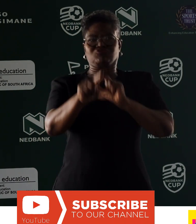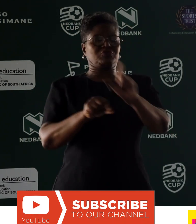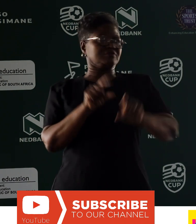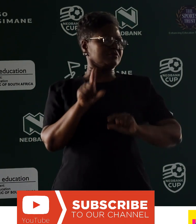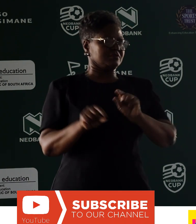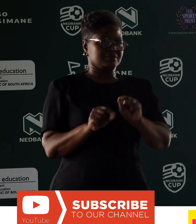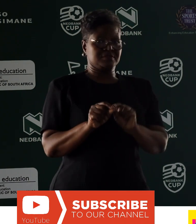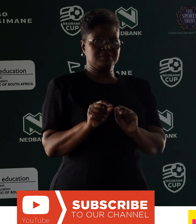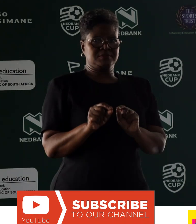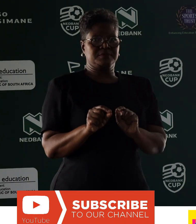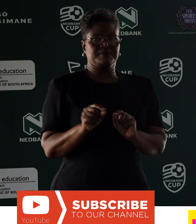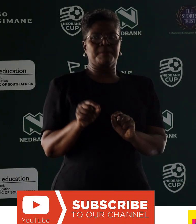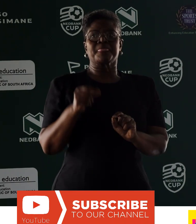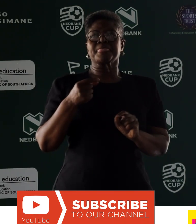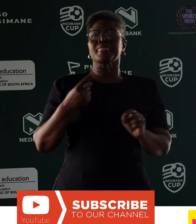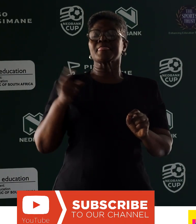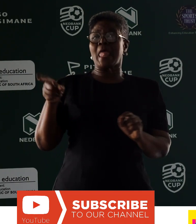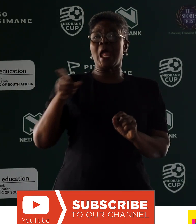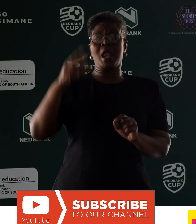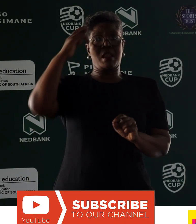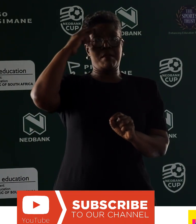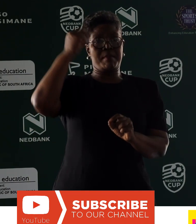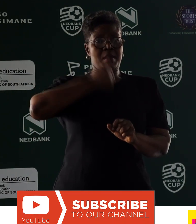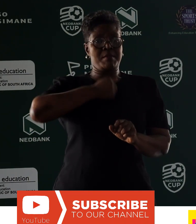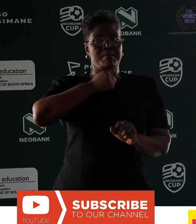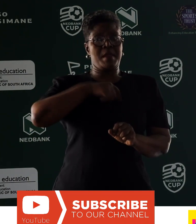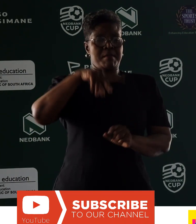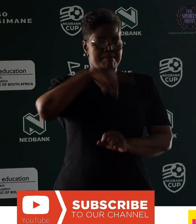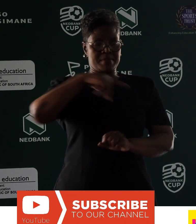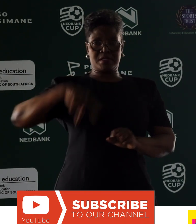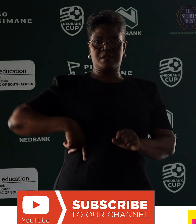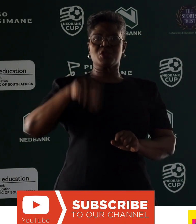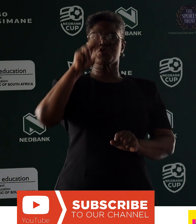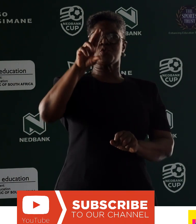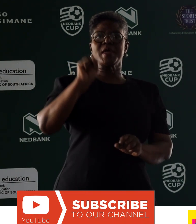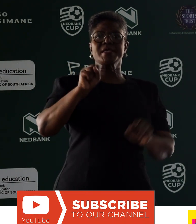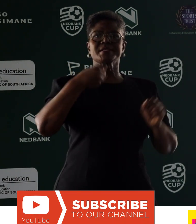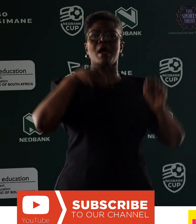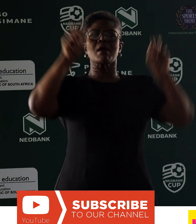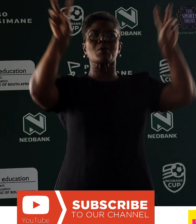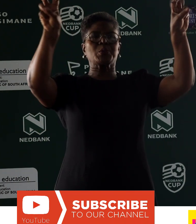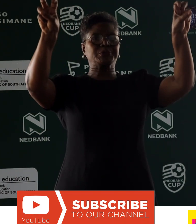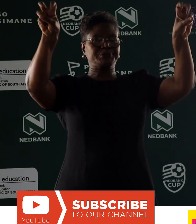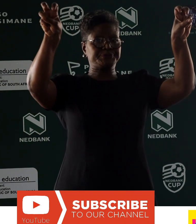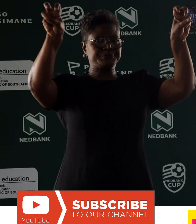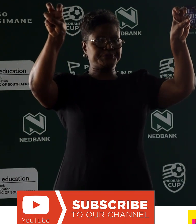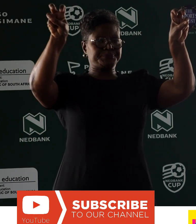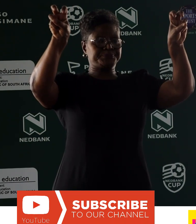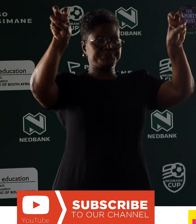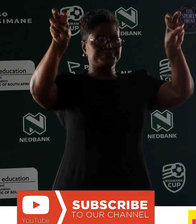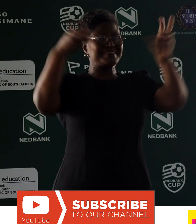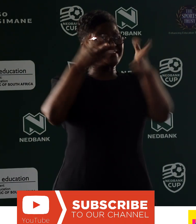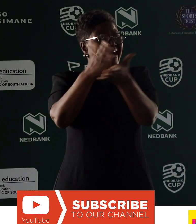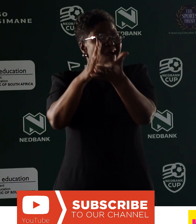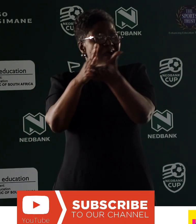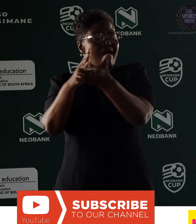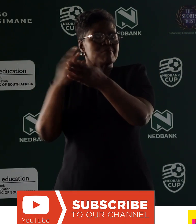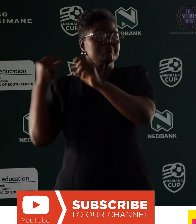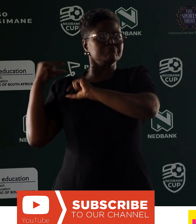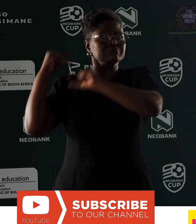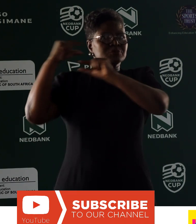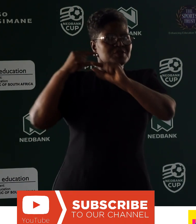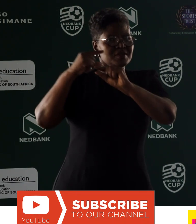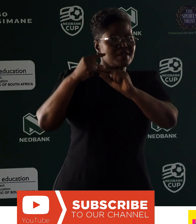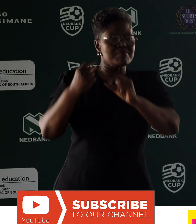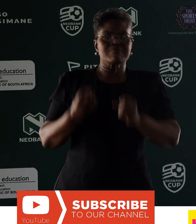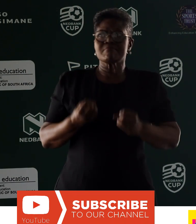It reminds me of the U.S. President Roosevelt who once said a quote, Of some generation, much is